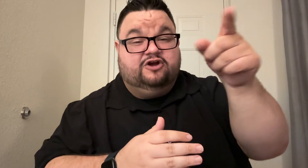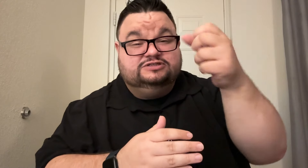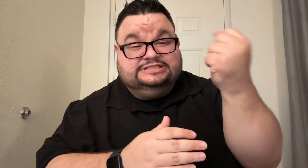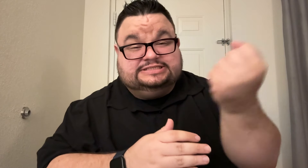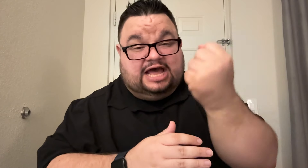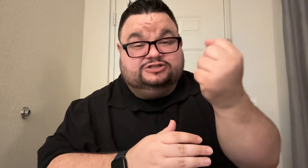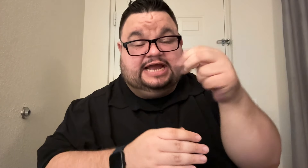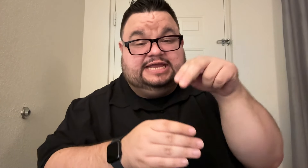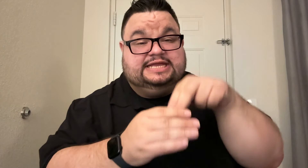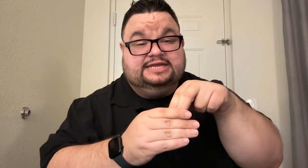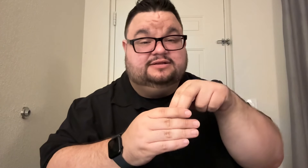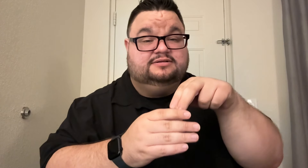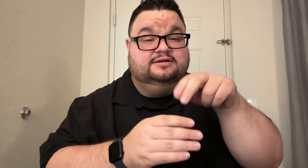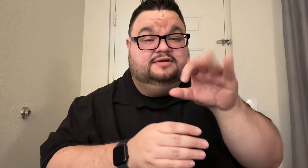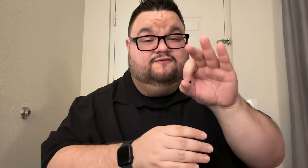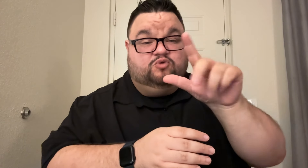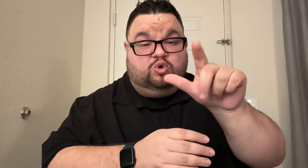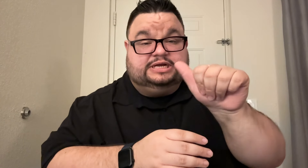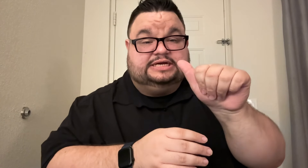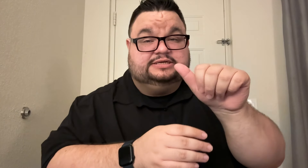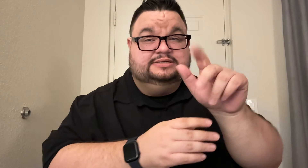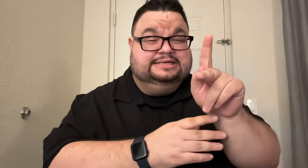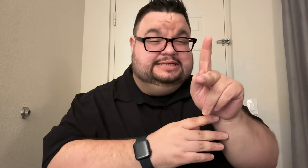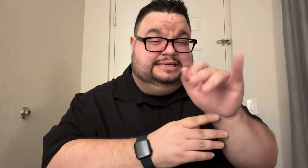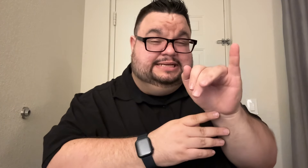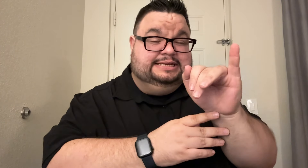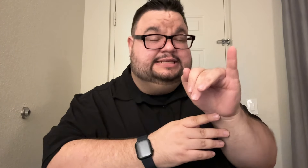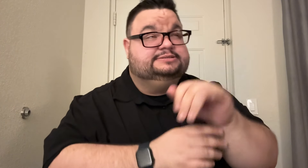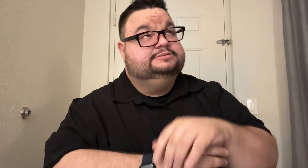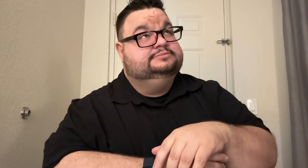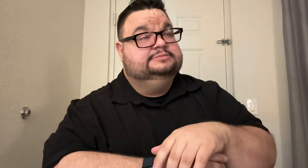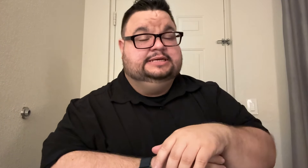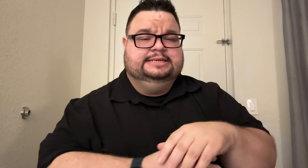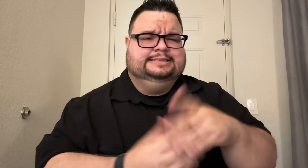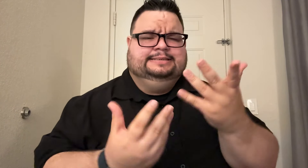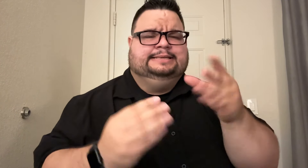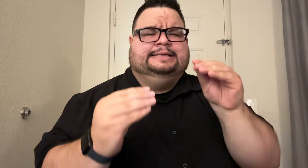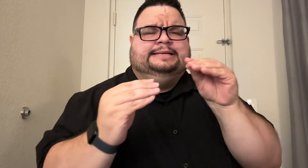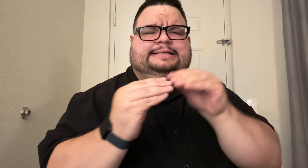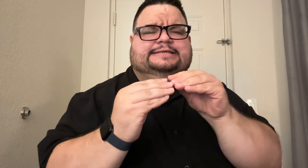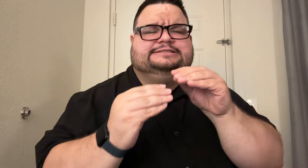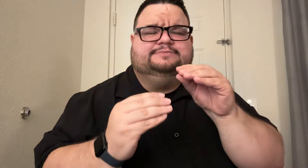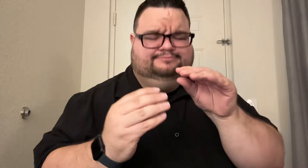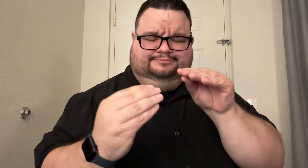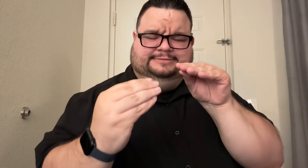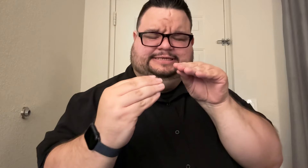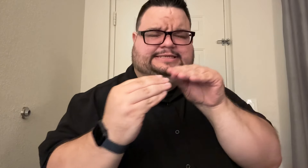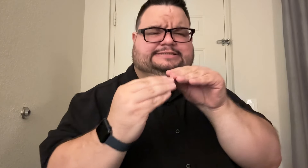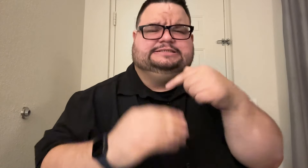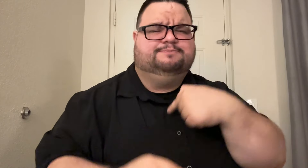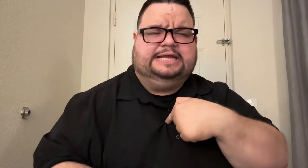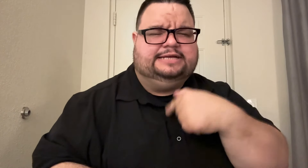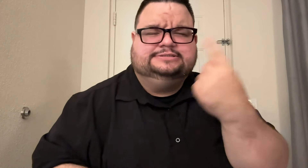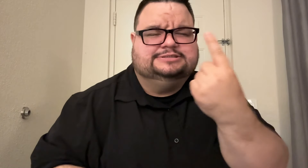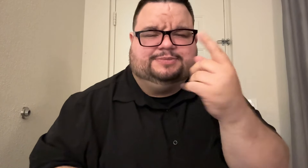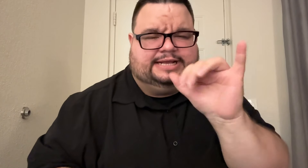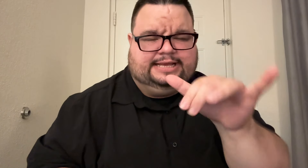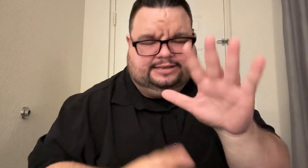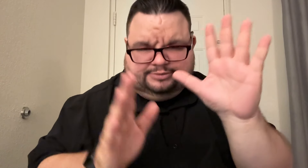Saturday in Florida kissing me or something like that, but